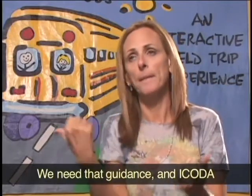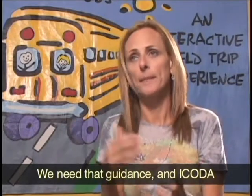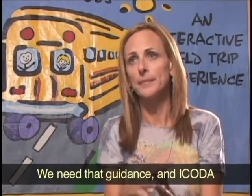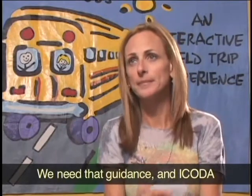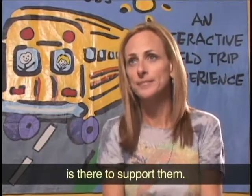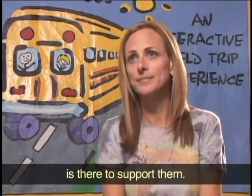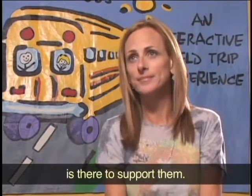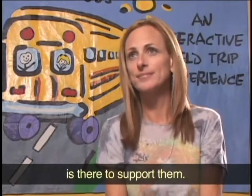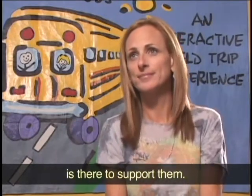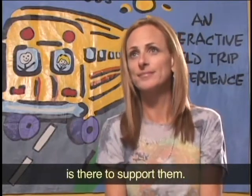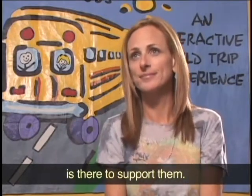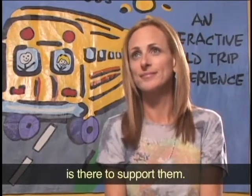and ICODA is there to support them.